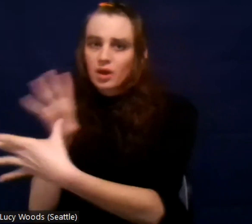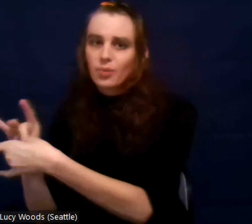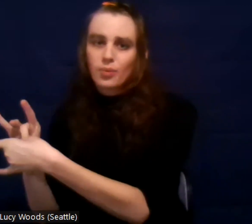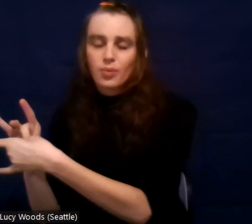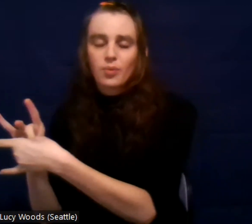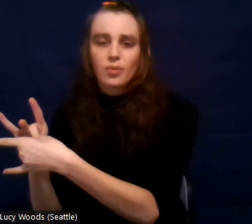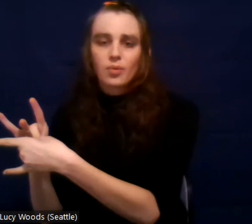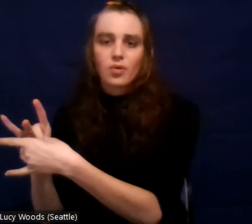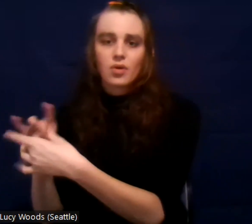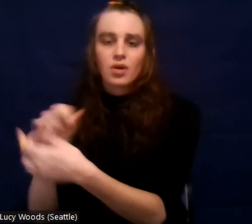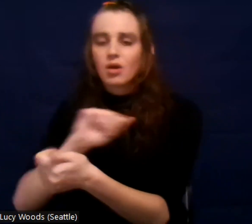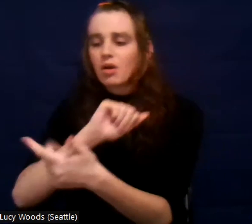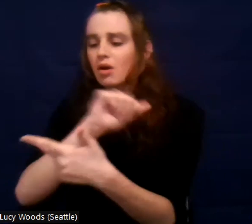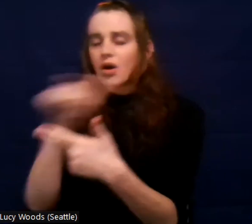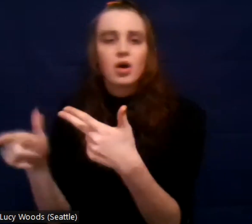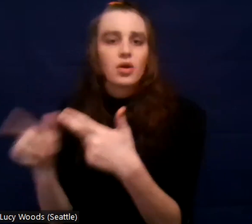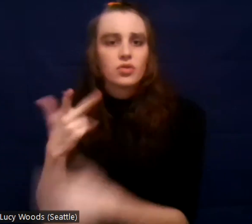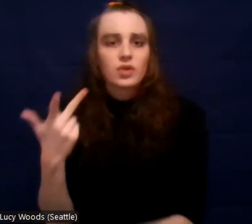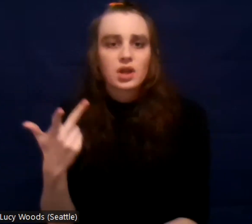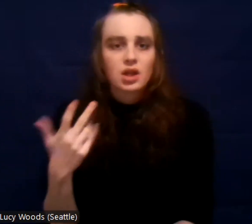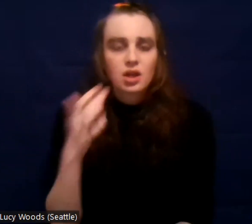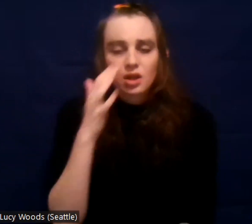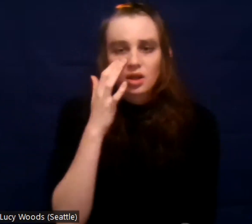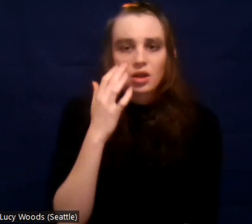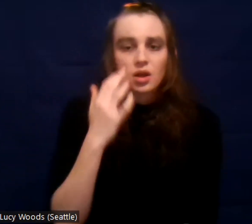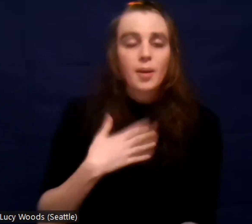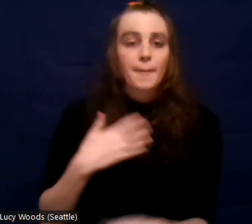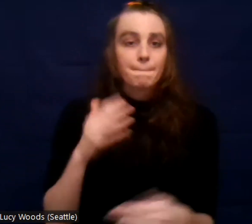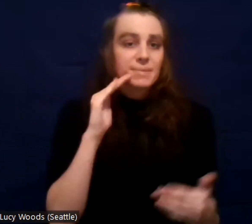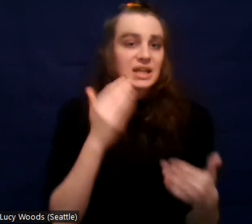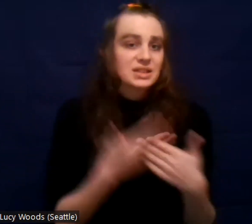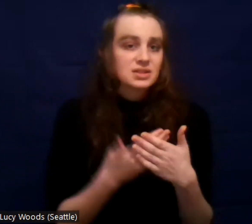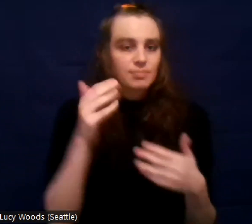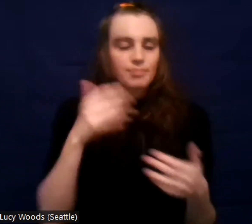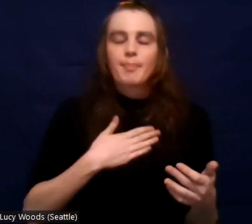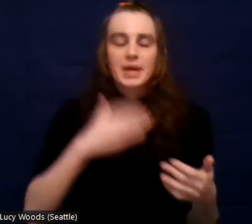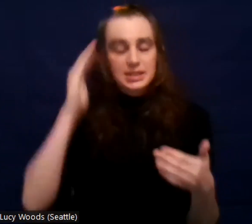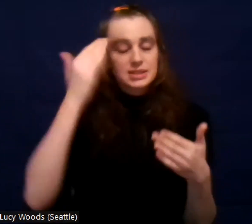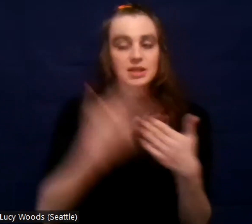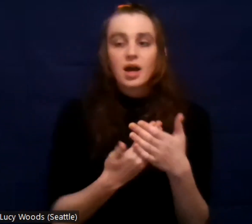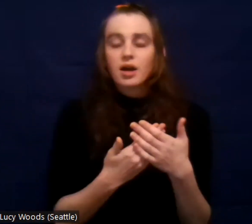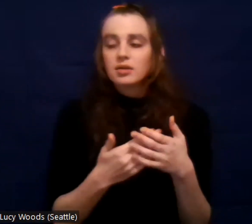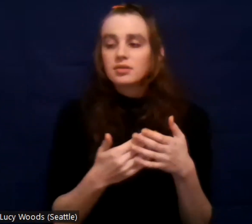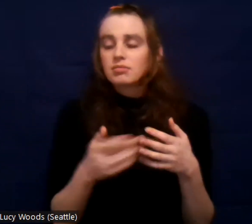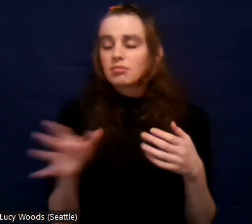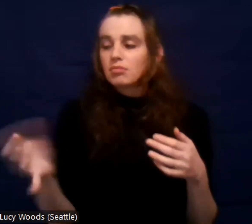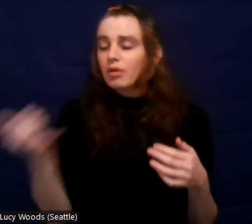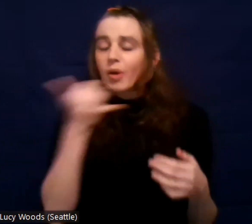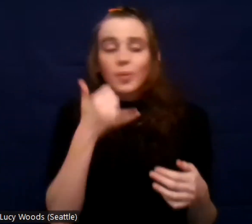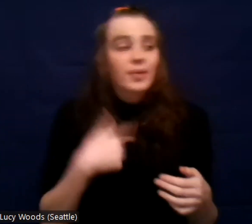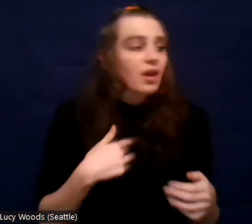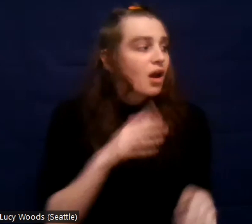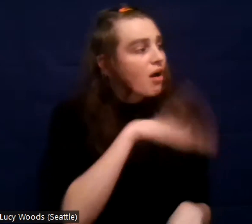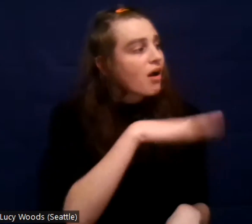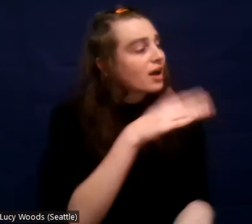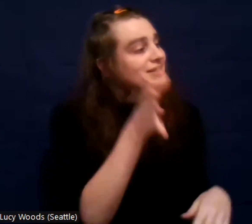My son frequently calls me and asks me, hey, can I come pick him up? Can he come stay over the weekend? Um,